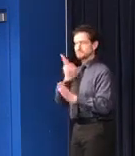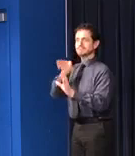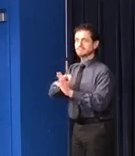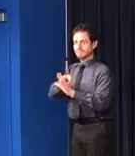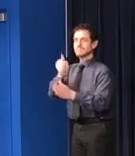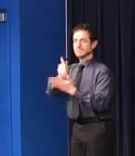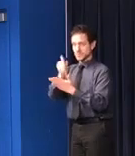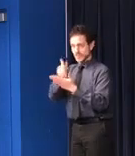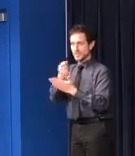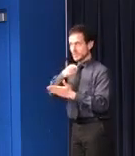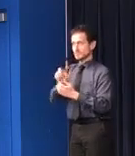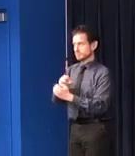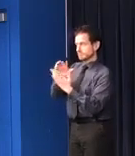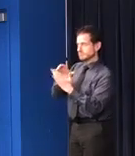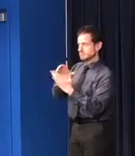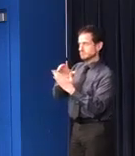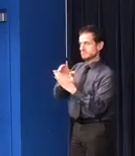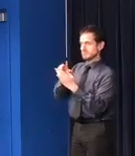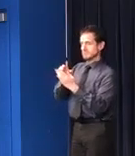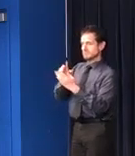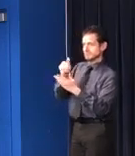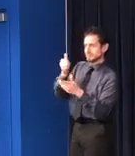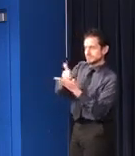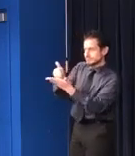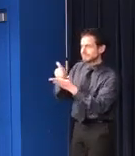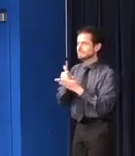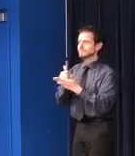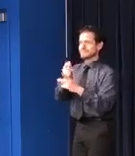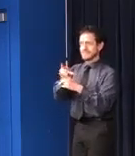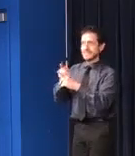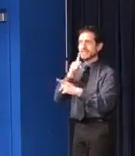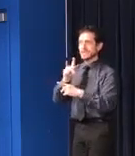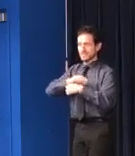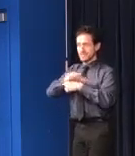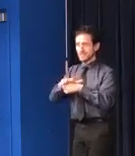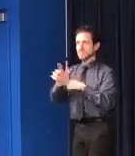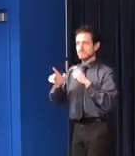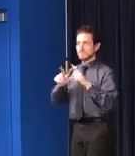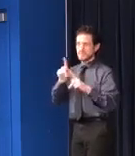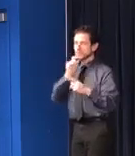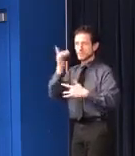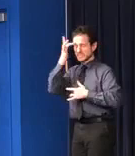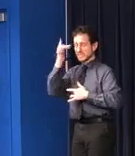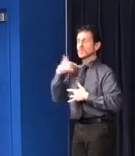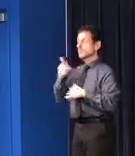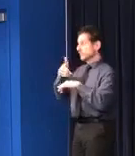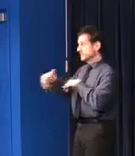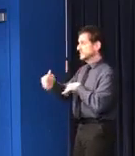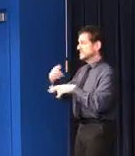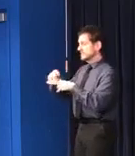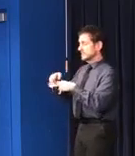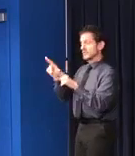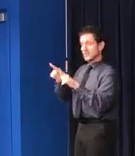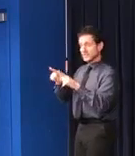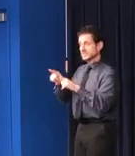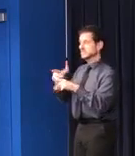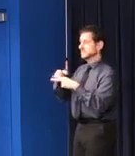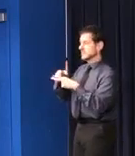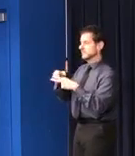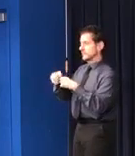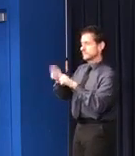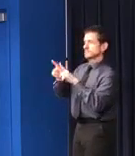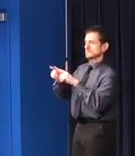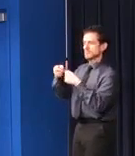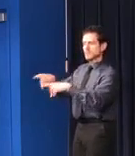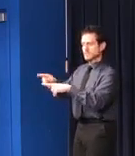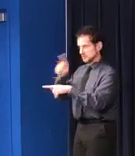And we began sending out the expedited temporary licenses and permits yesterday afternoon. Still more